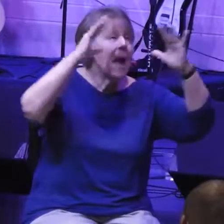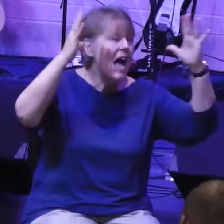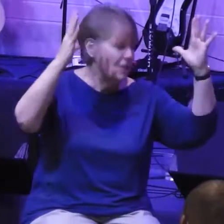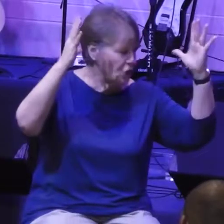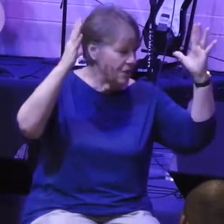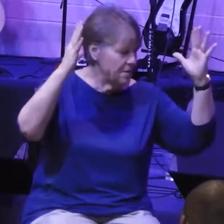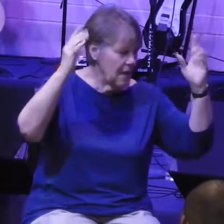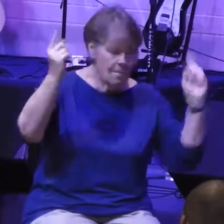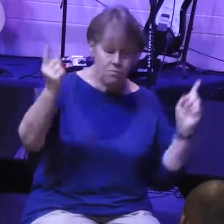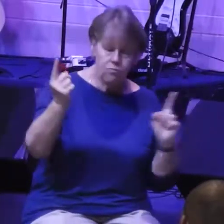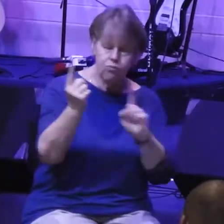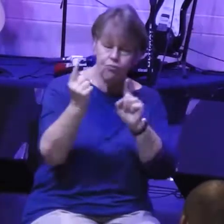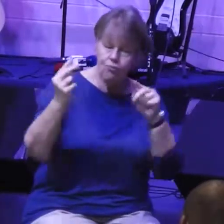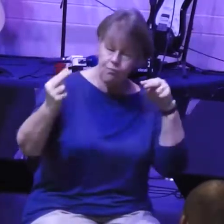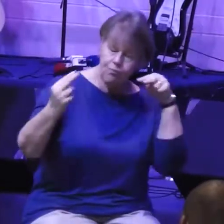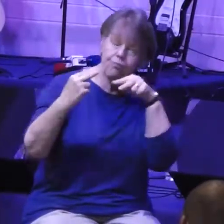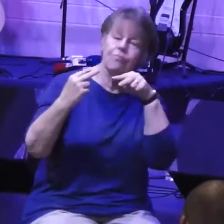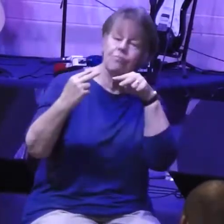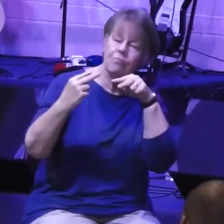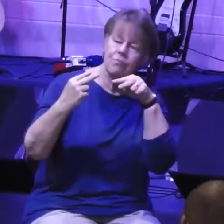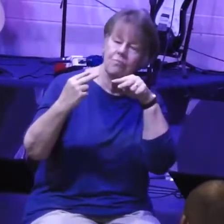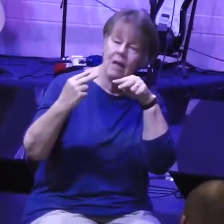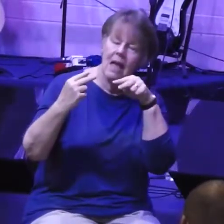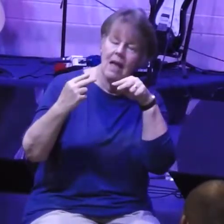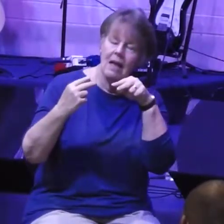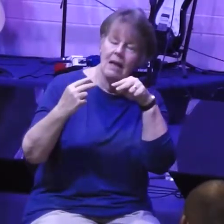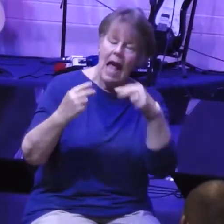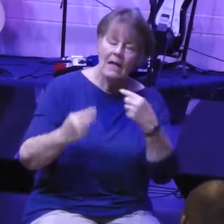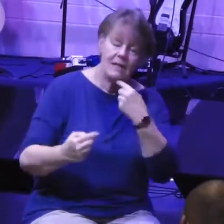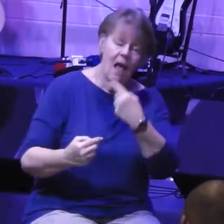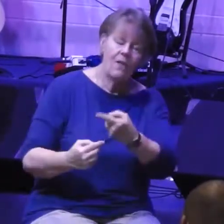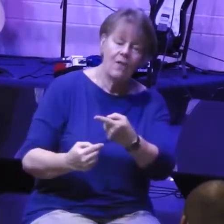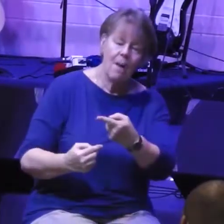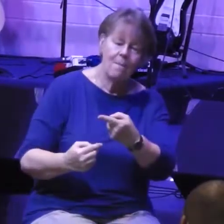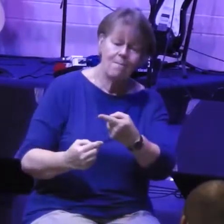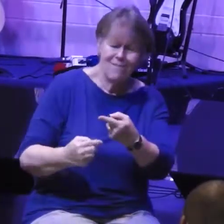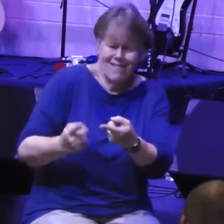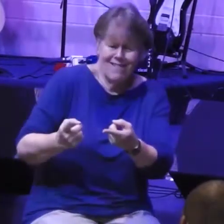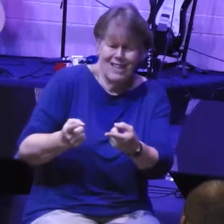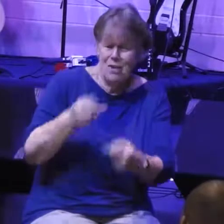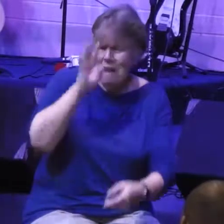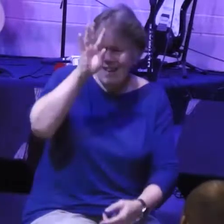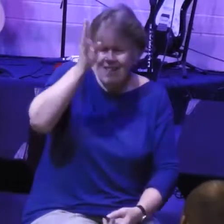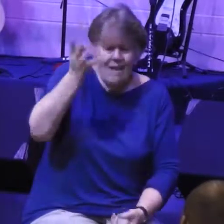other. He looks right at Sanballat and he says, you're making this up.